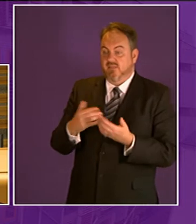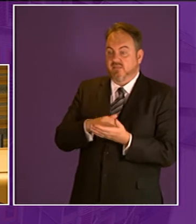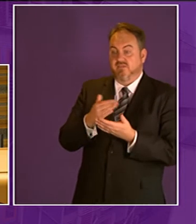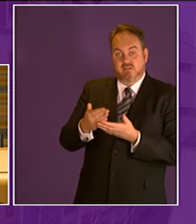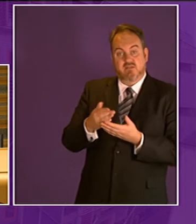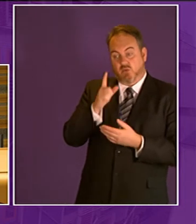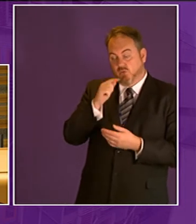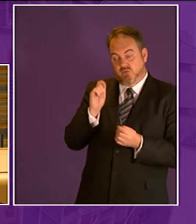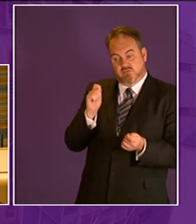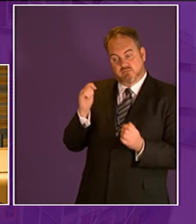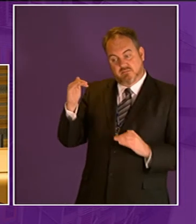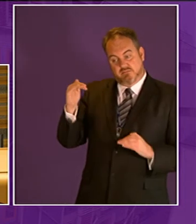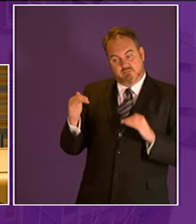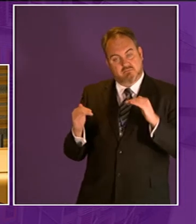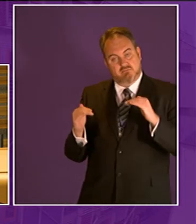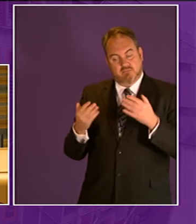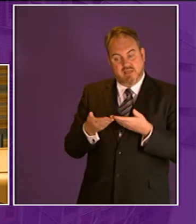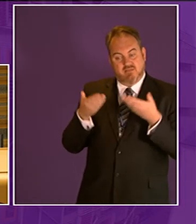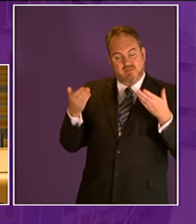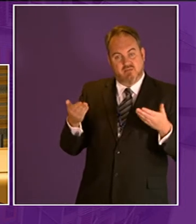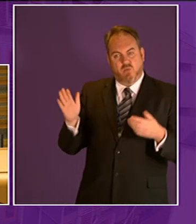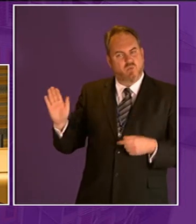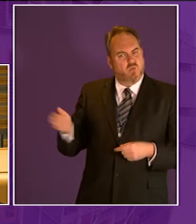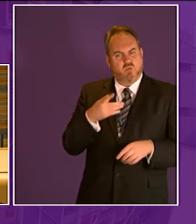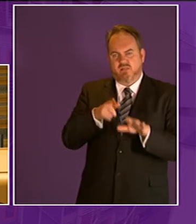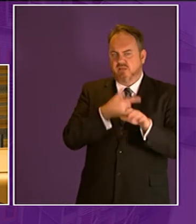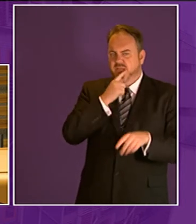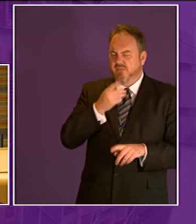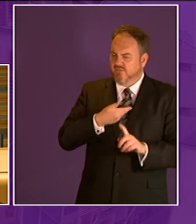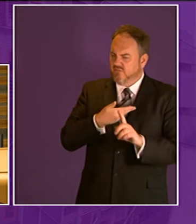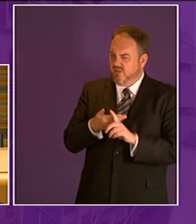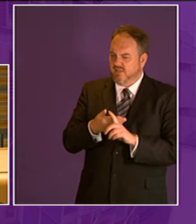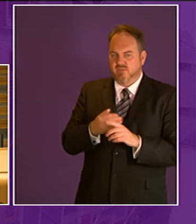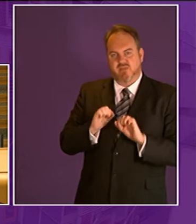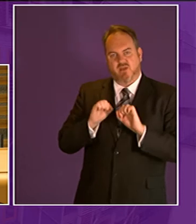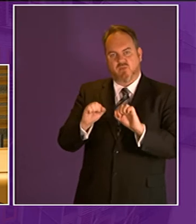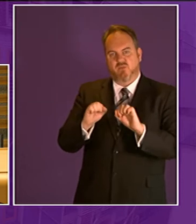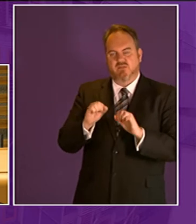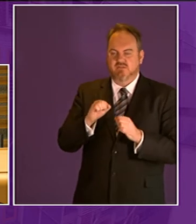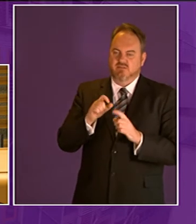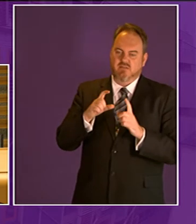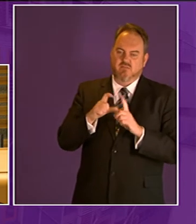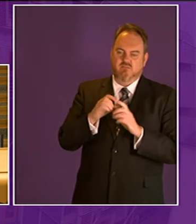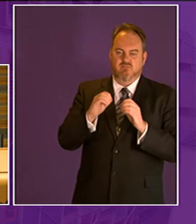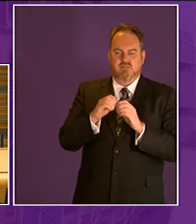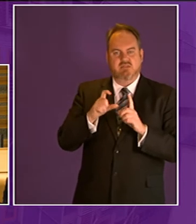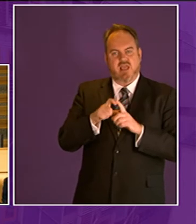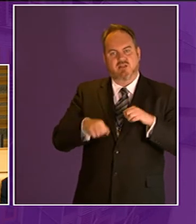it all of our children and young people deserve the opportunity to have their own brontosaurus story thank you thank you mr